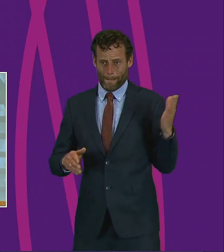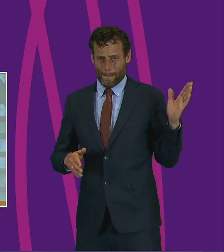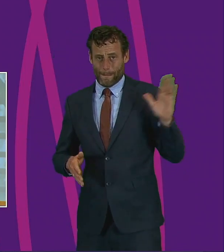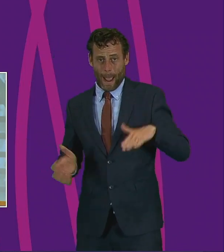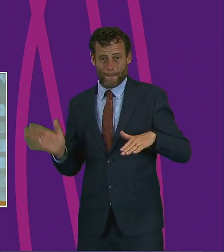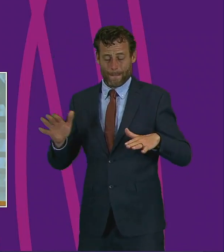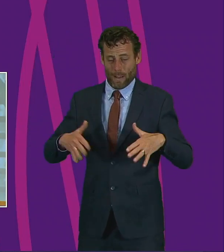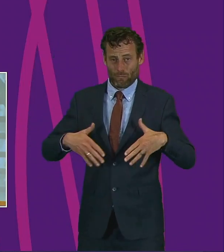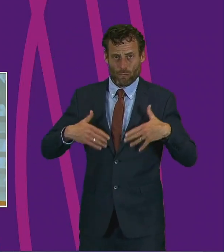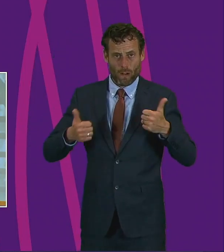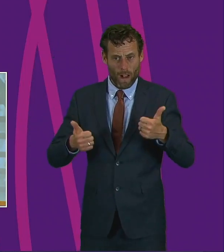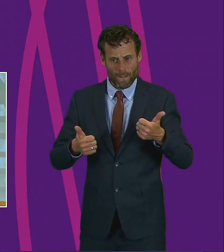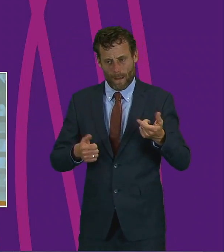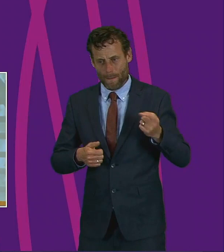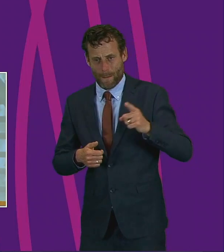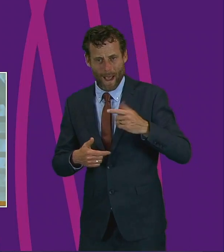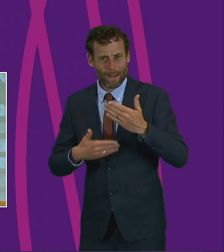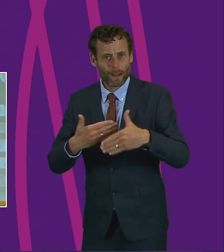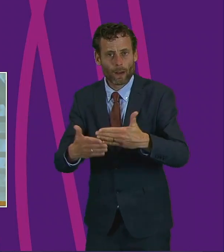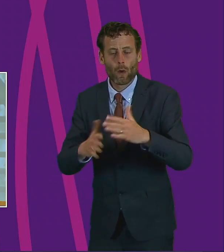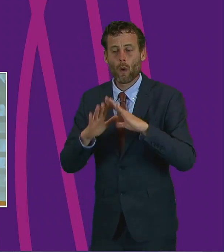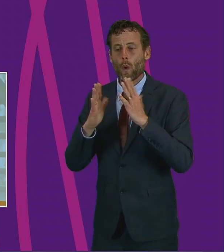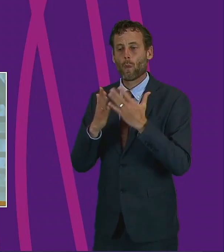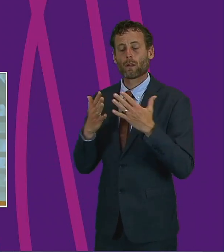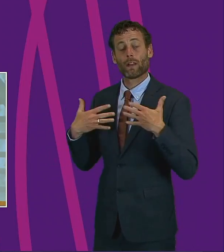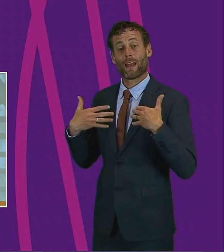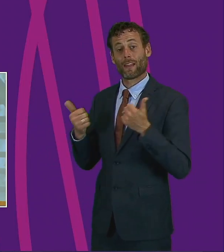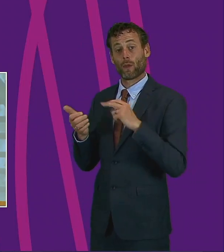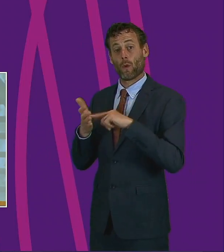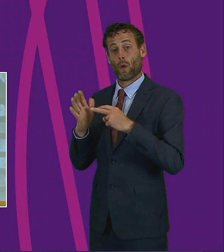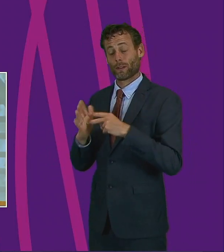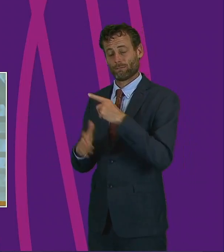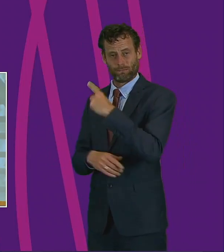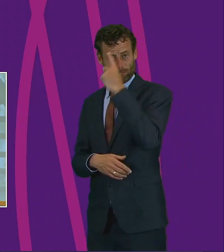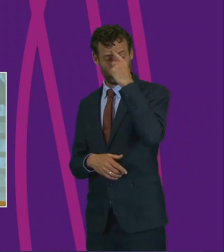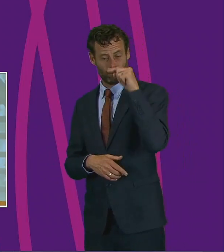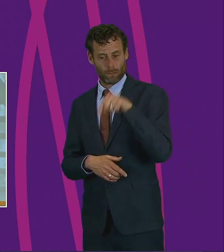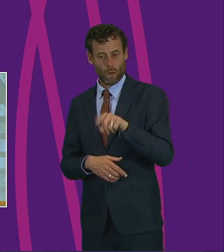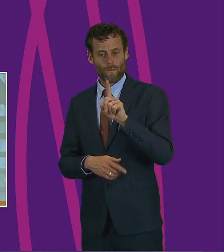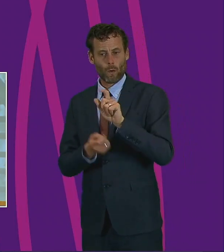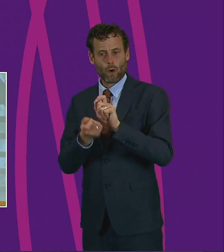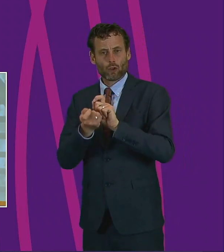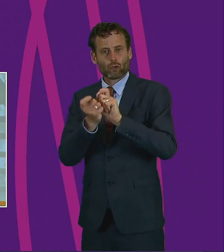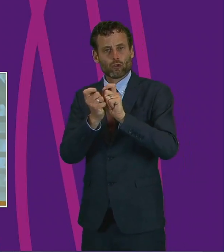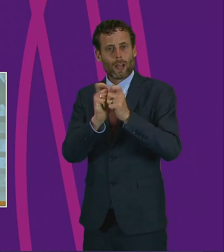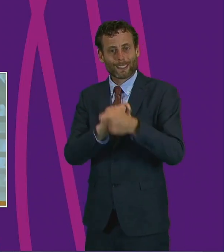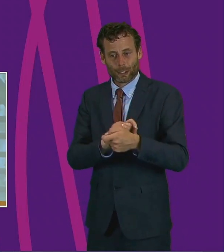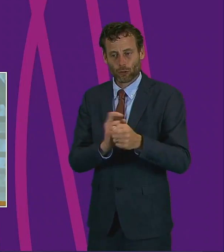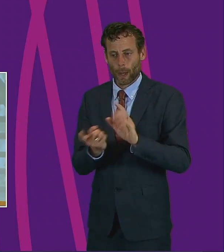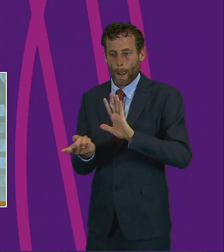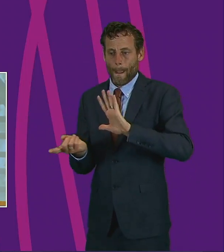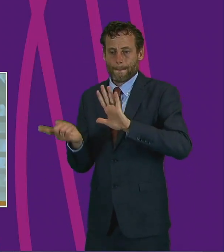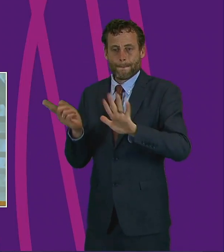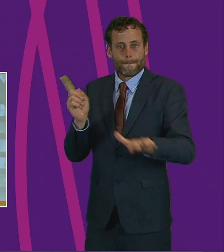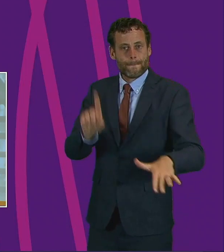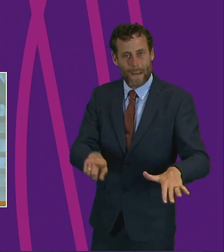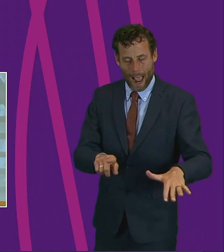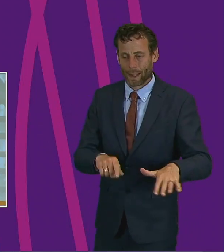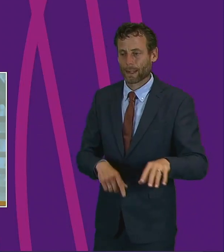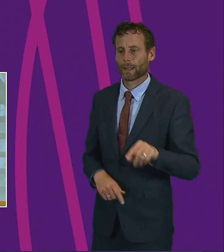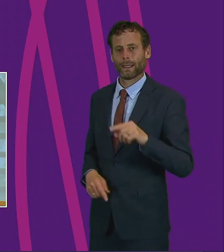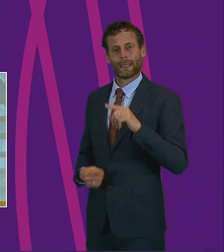The World Health Organisation and their strategy for transition emphasise that communities have a voice, are informed, engaged and